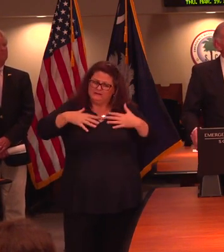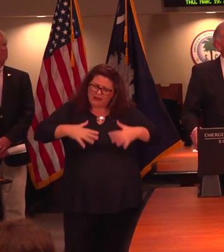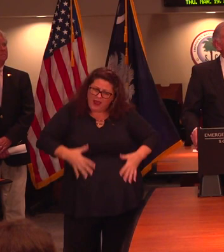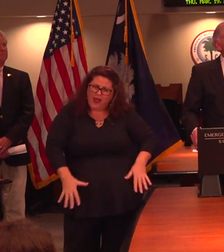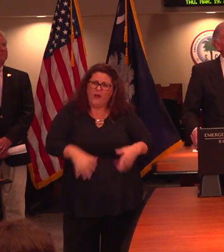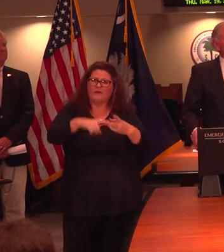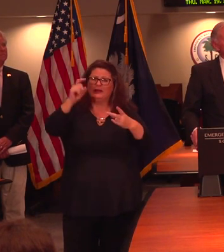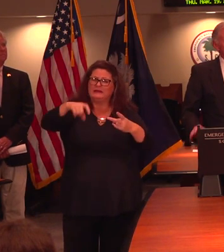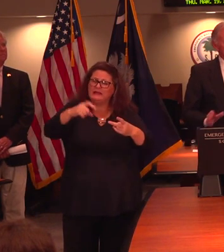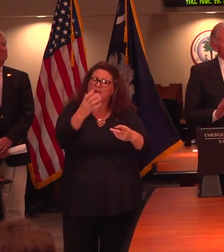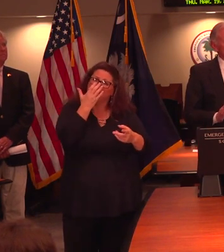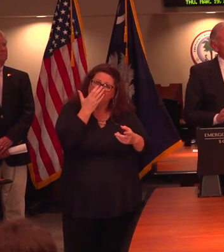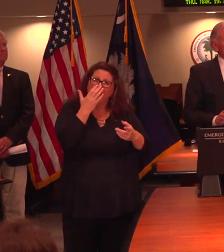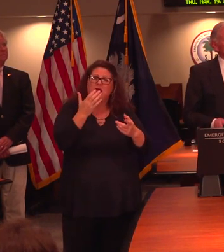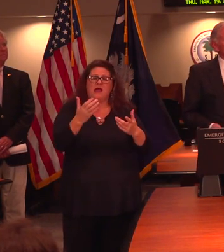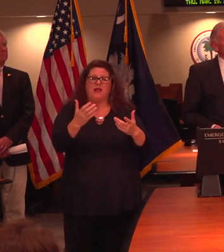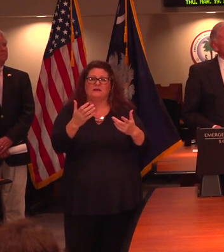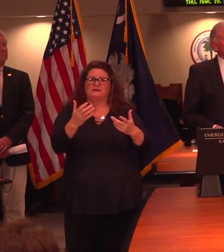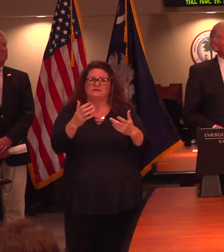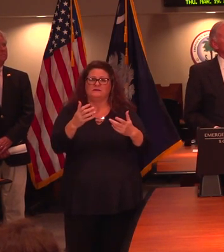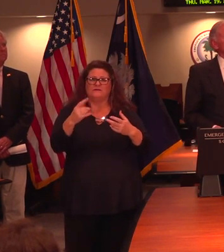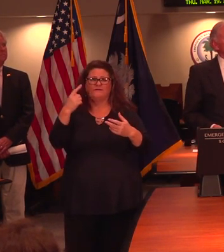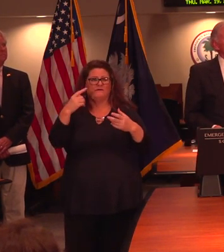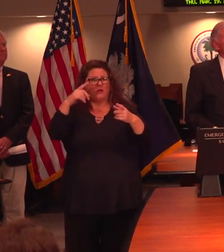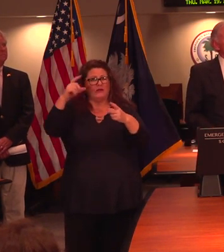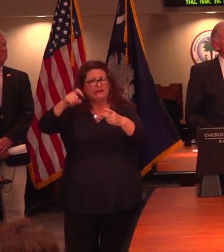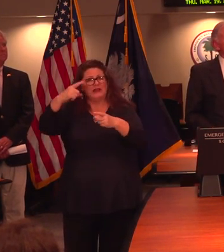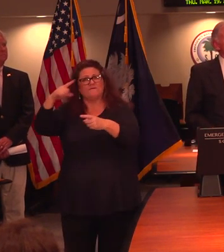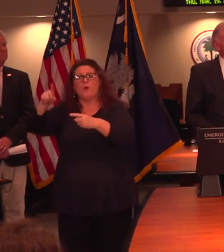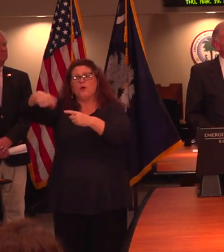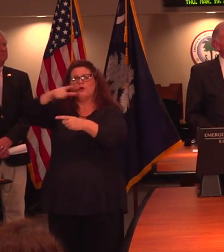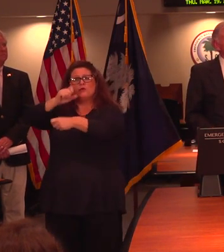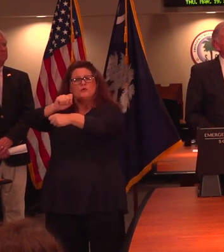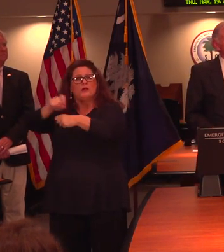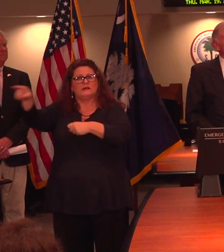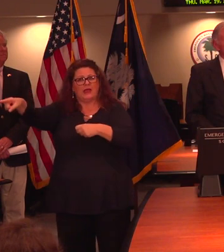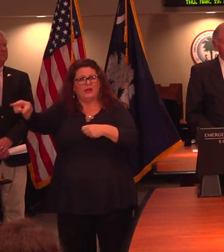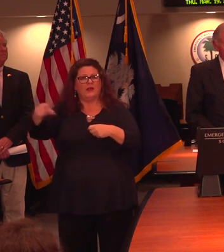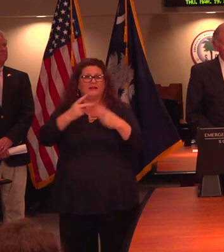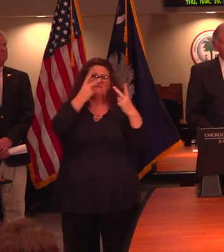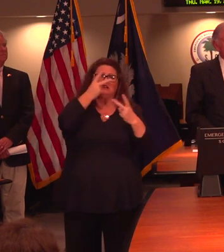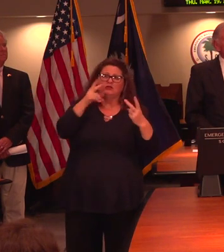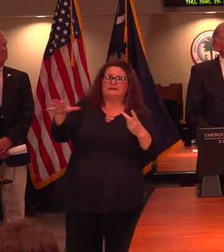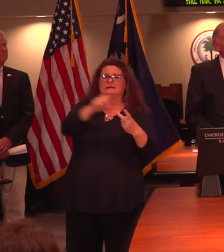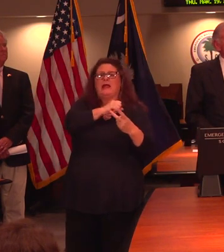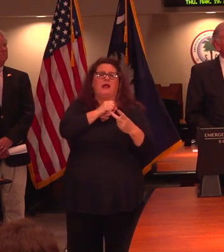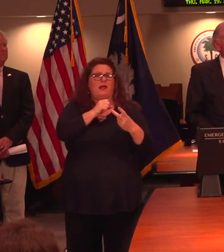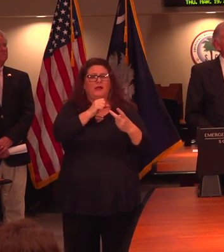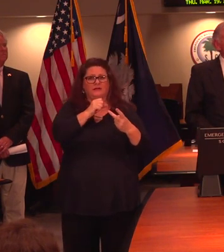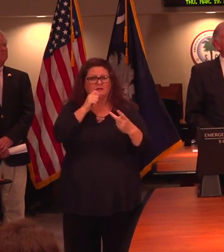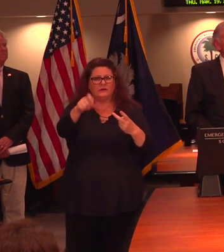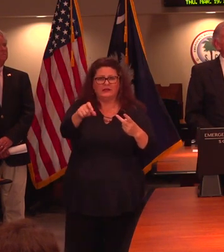want to have. But this is something that is very, very serious. And we would say anyone